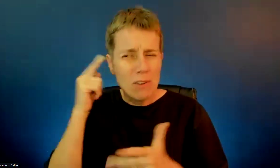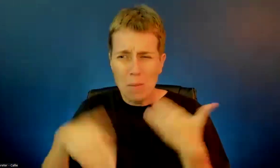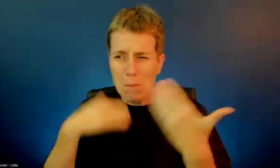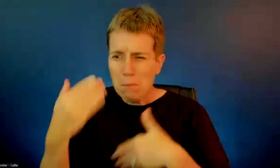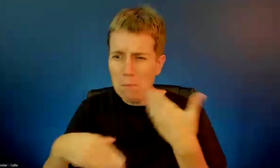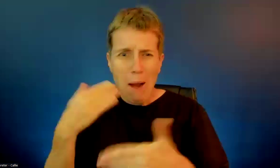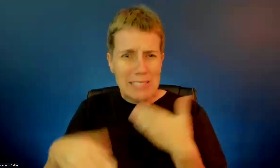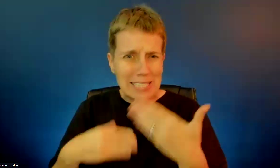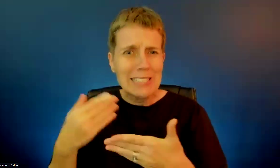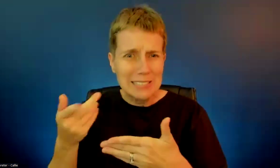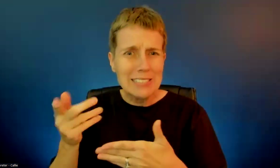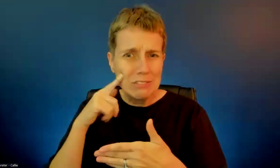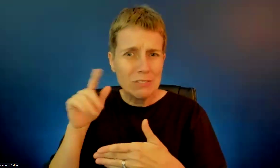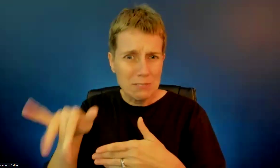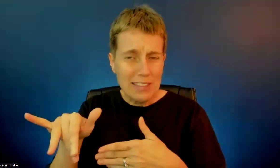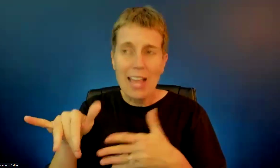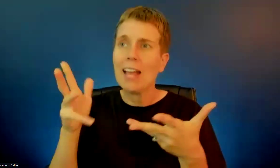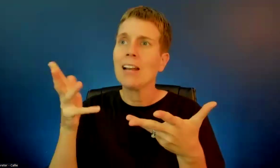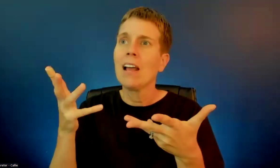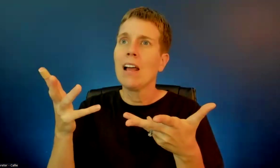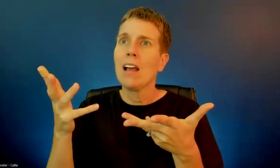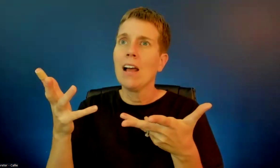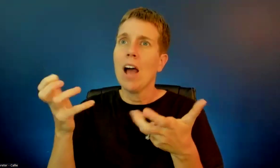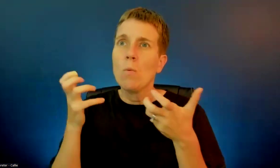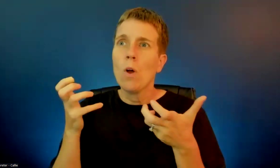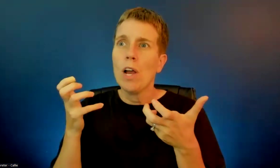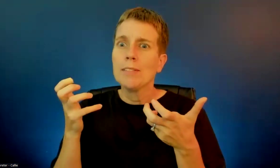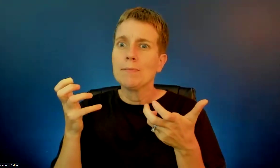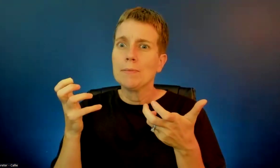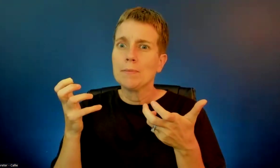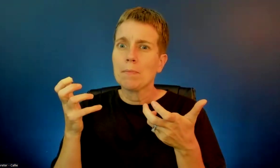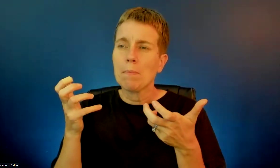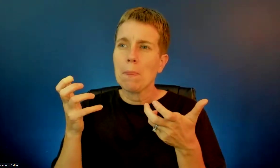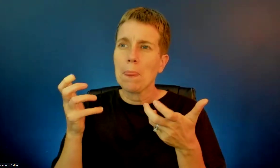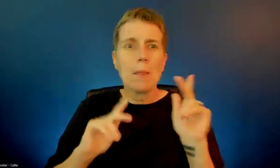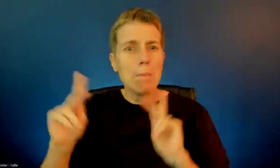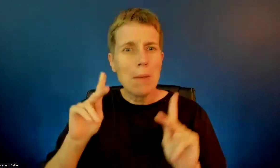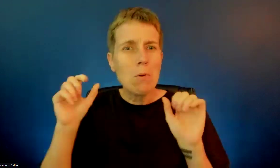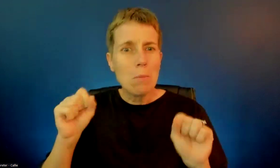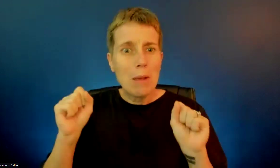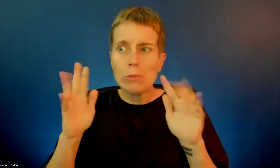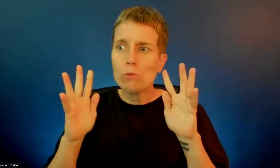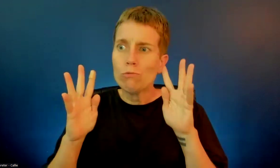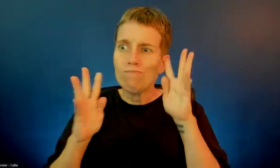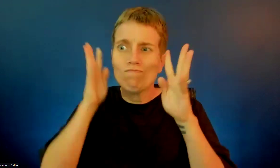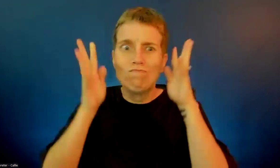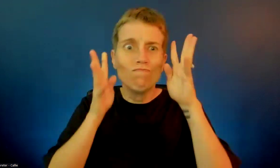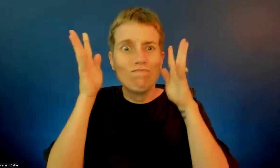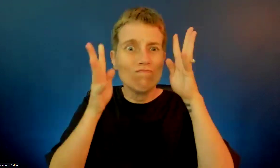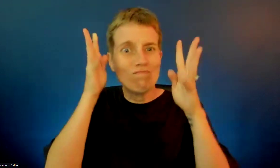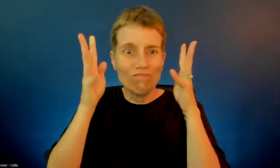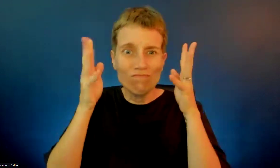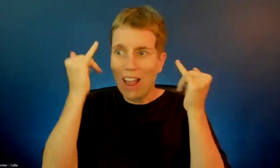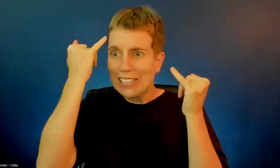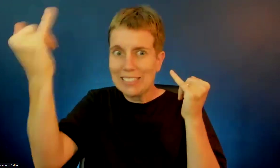Because I wanted people to be able to think creatively about what we as a commission can do.